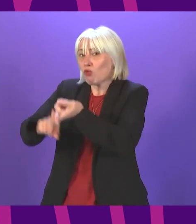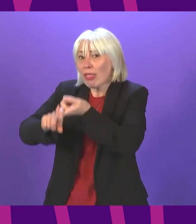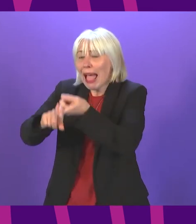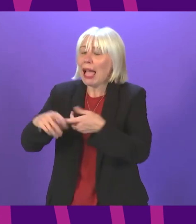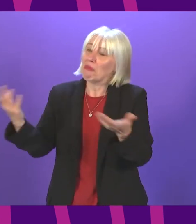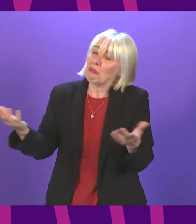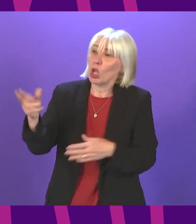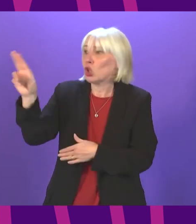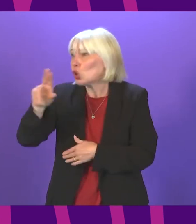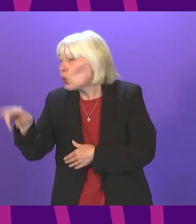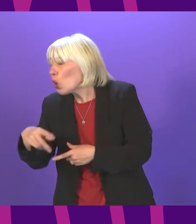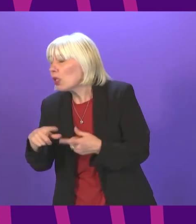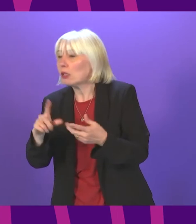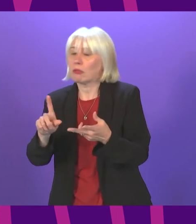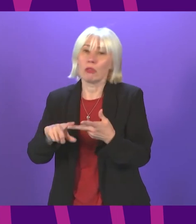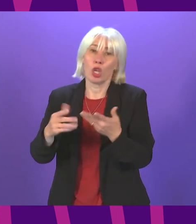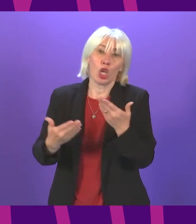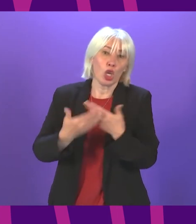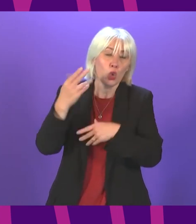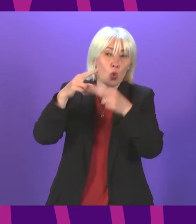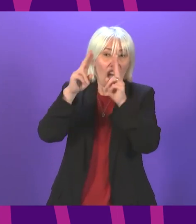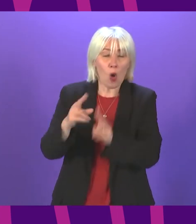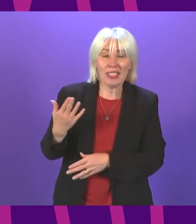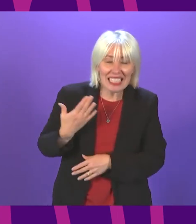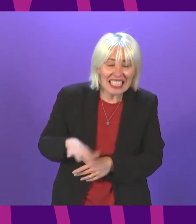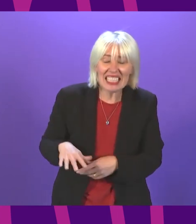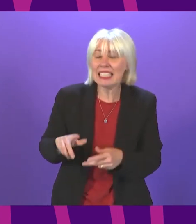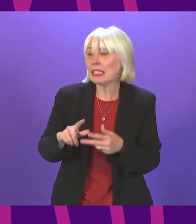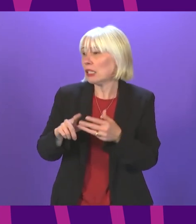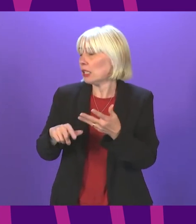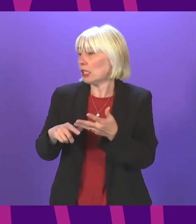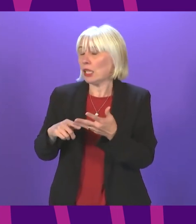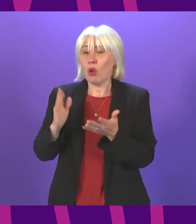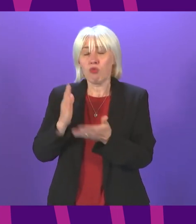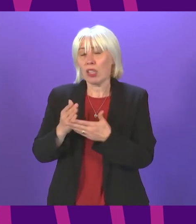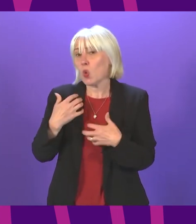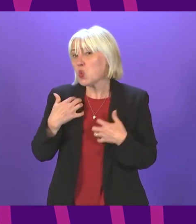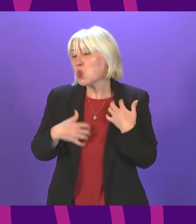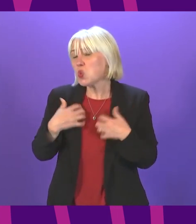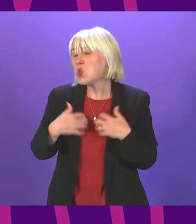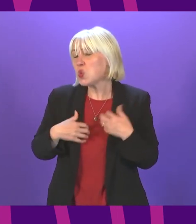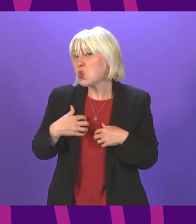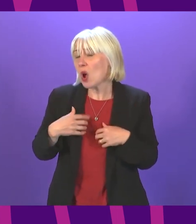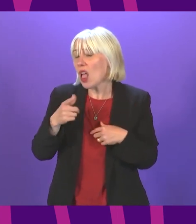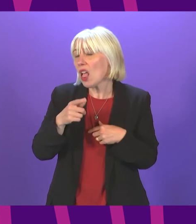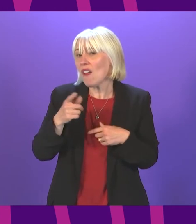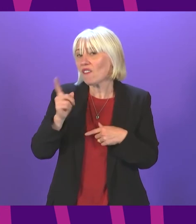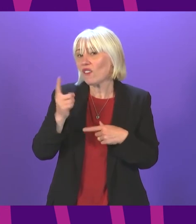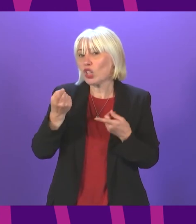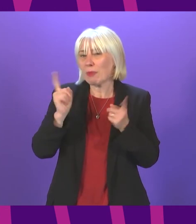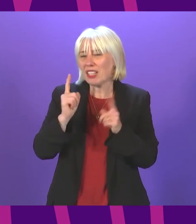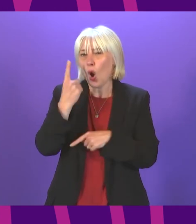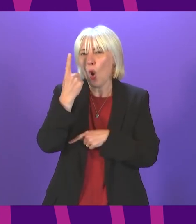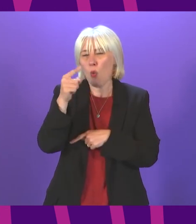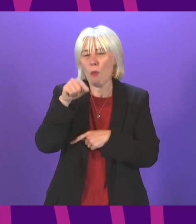it's schools whether it's the new housing that's needed and it was so fascinating to hear the first minister offer 1